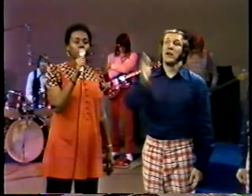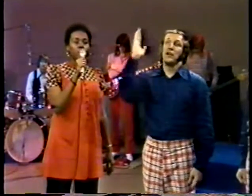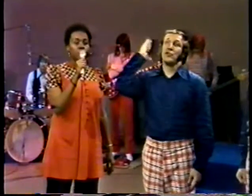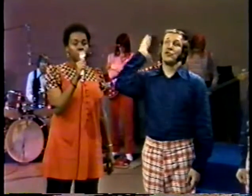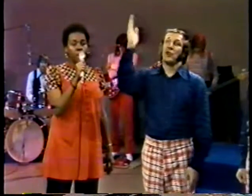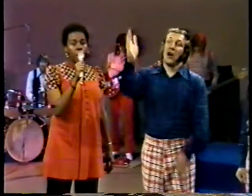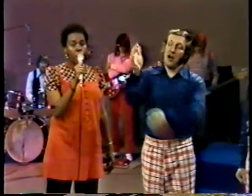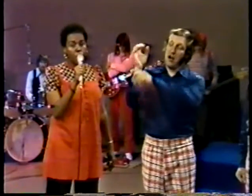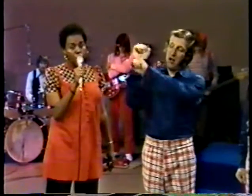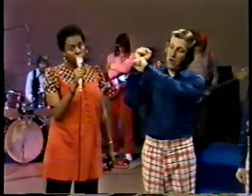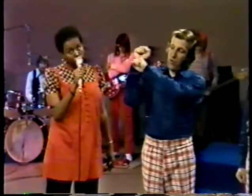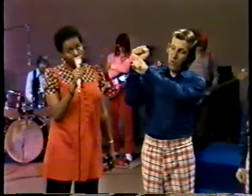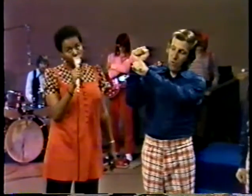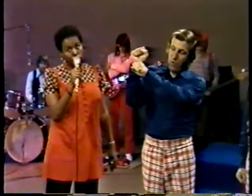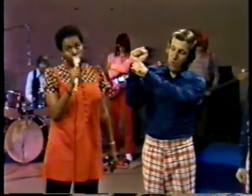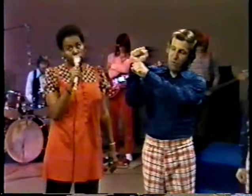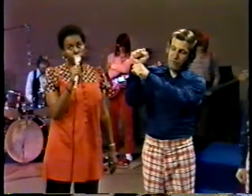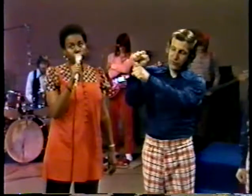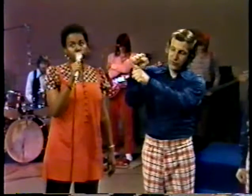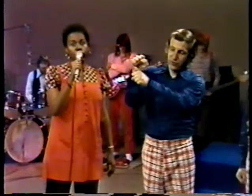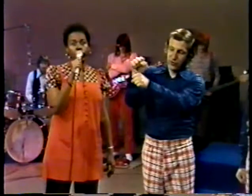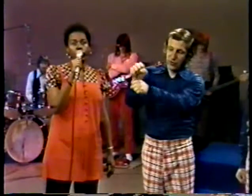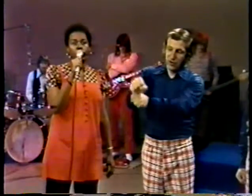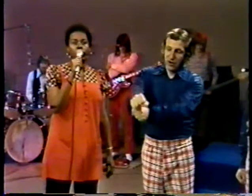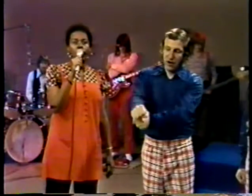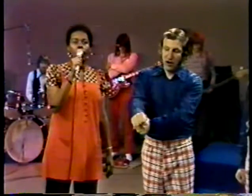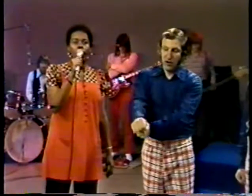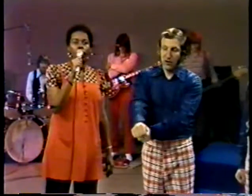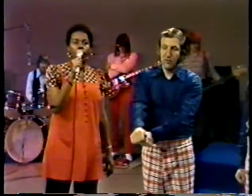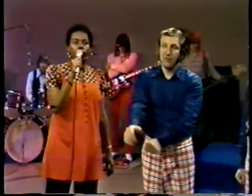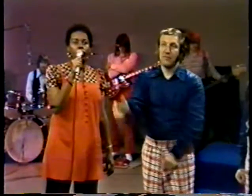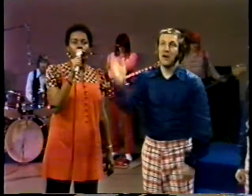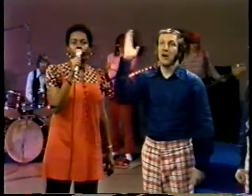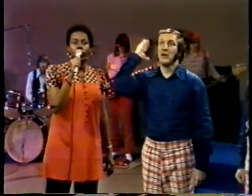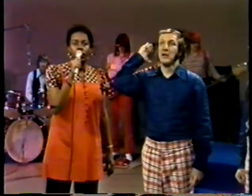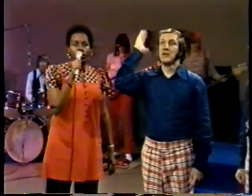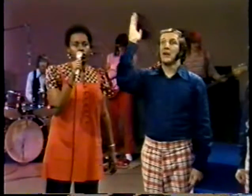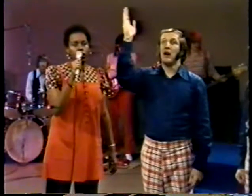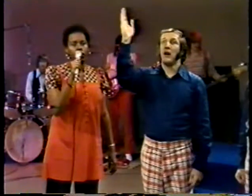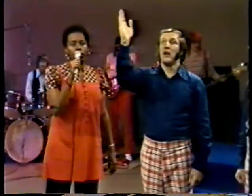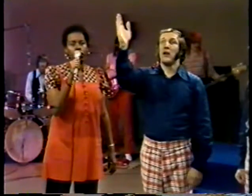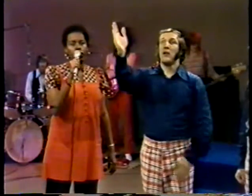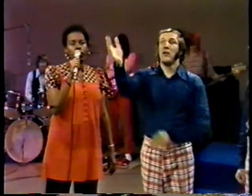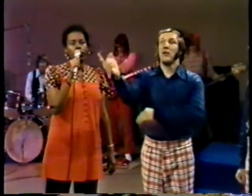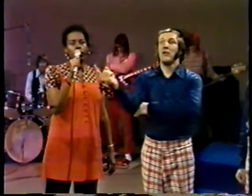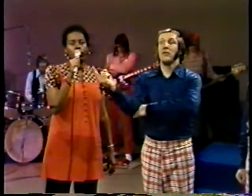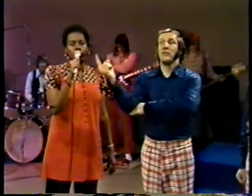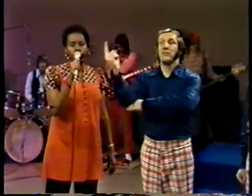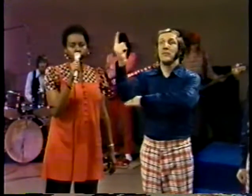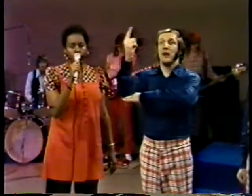shall overcome someday.